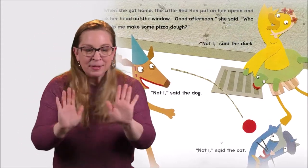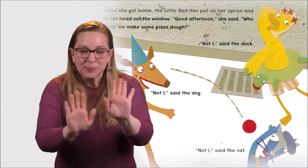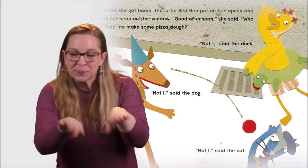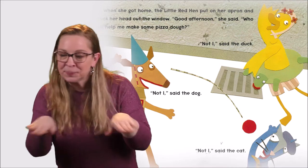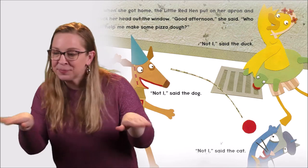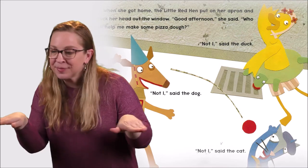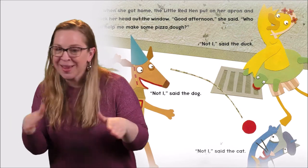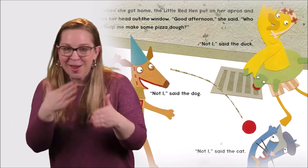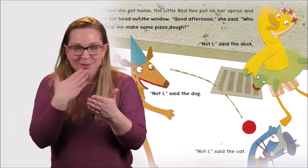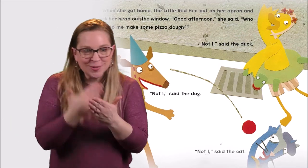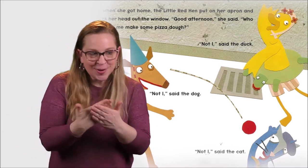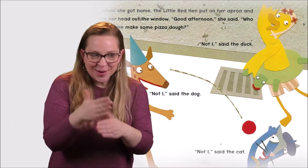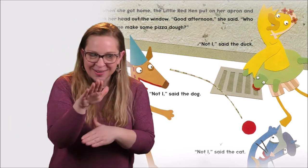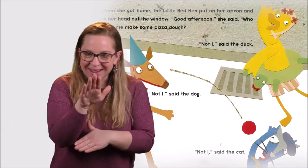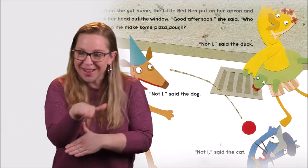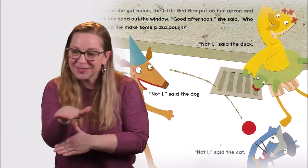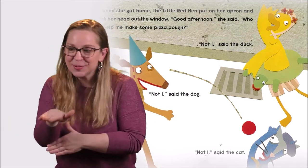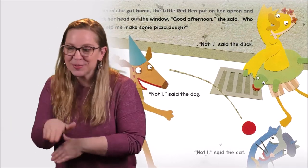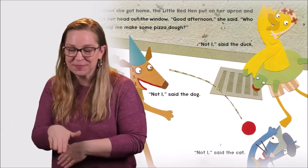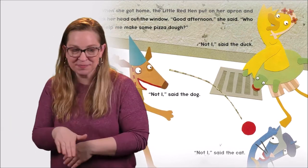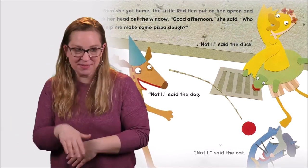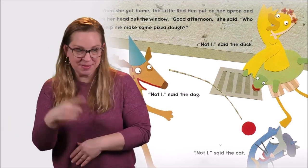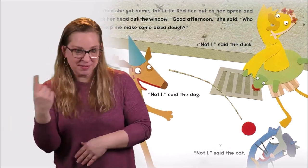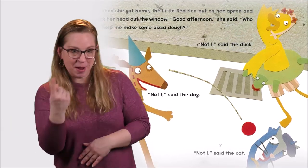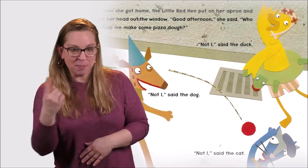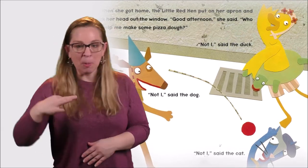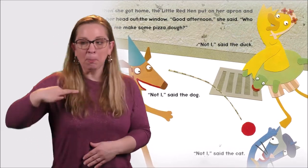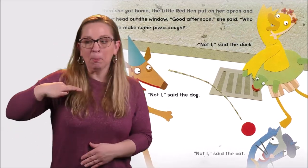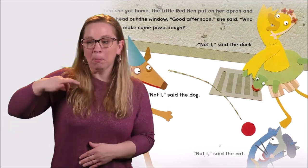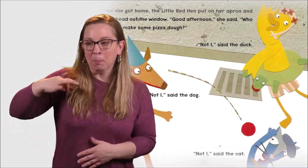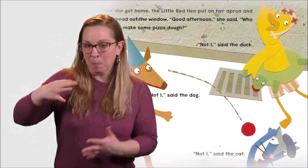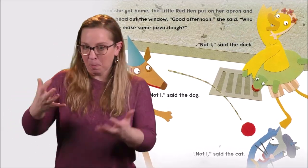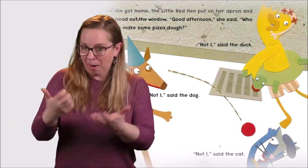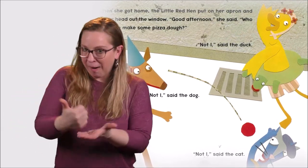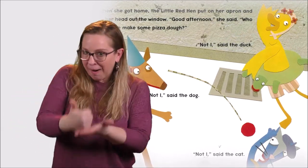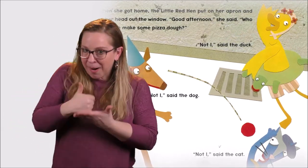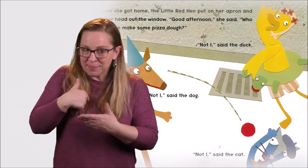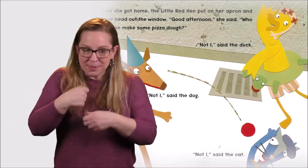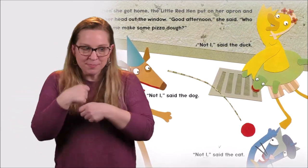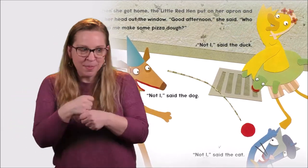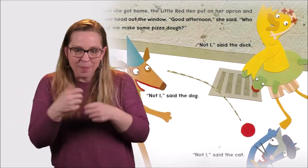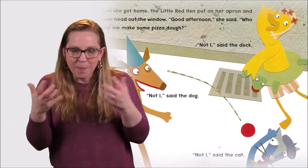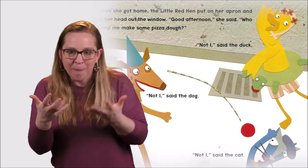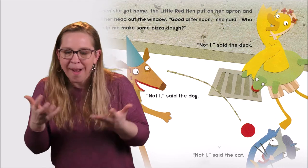Good afternoon, she said. Who will help make some pizza dough?